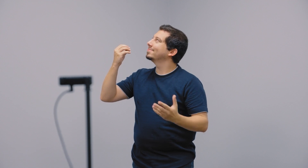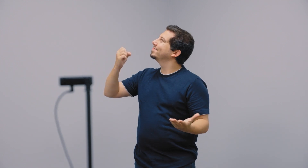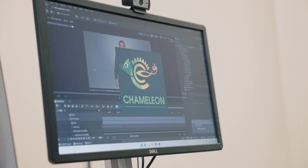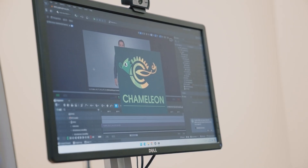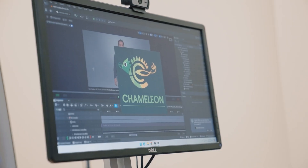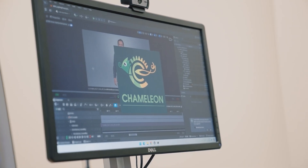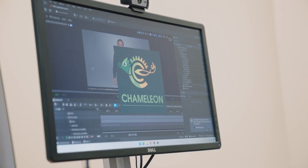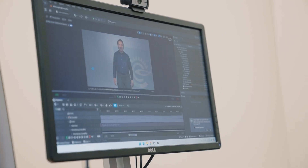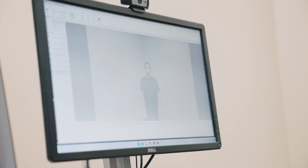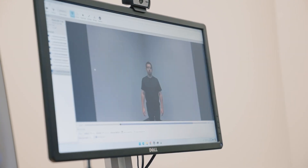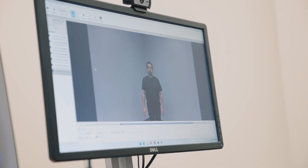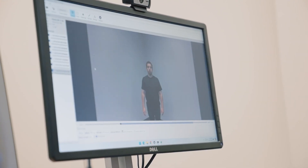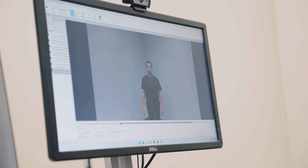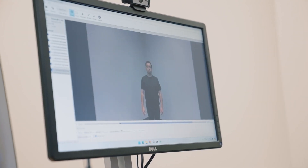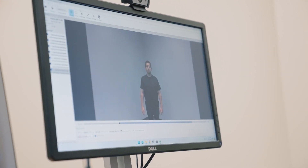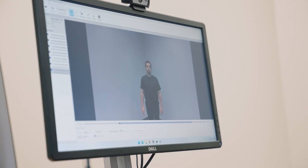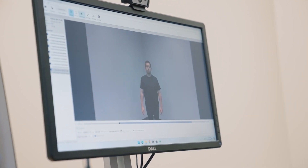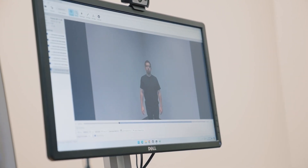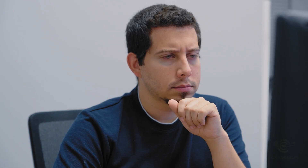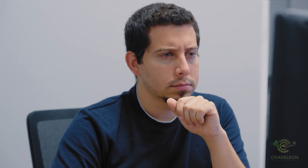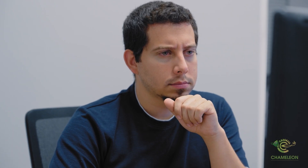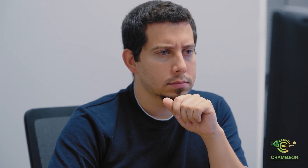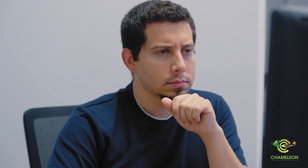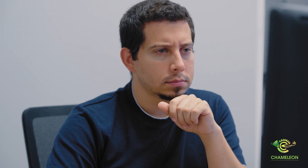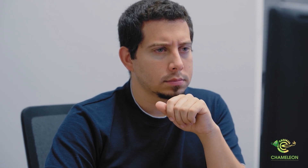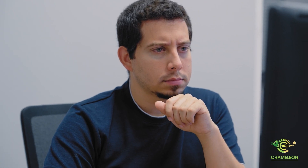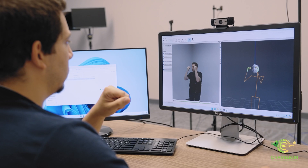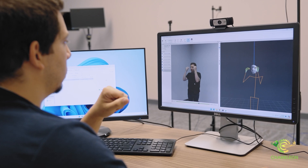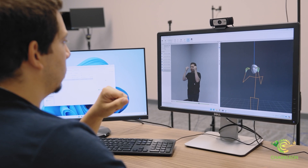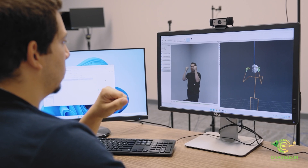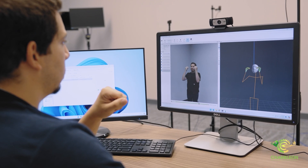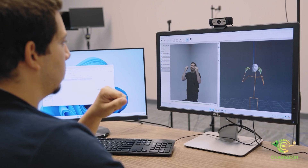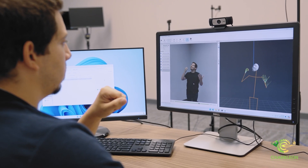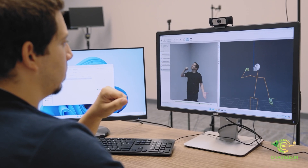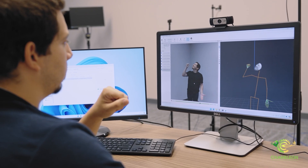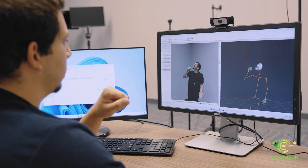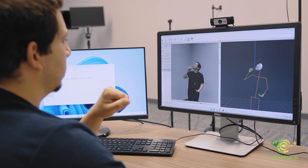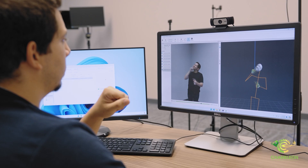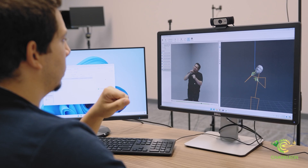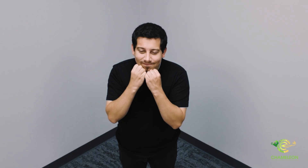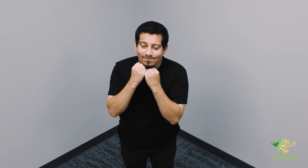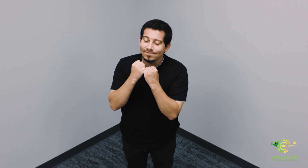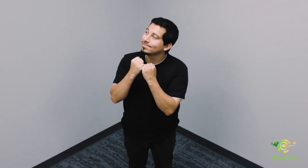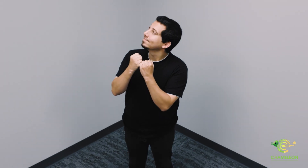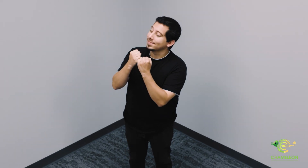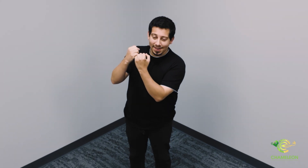to life. Enter Chameleon, a revolutionary system transforming Sign Language Bible